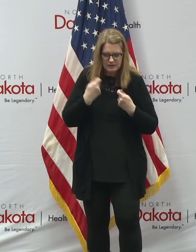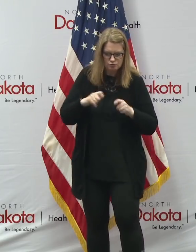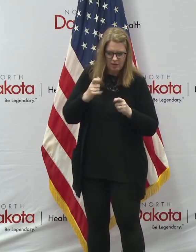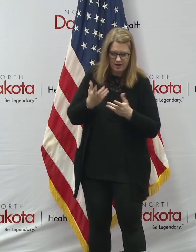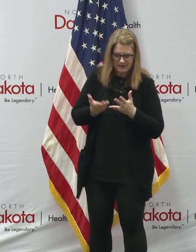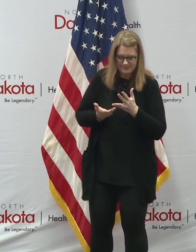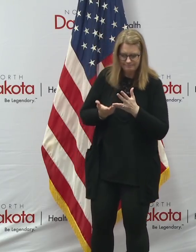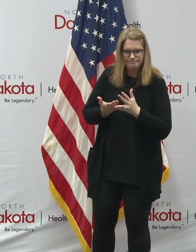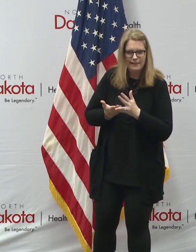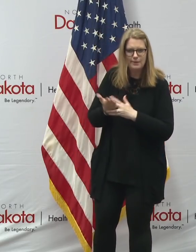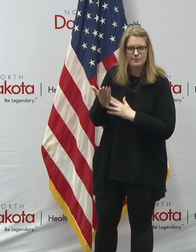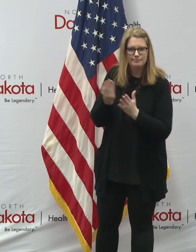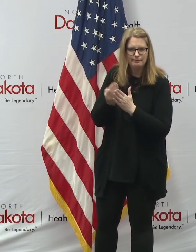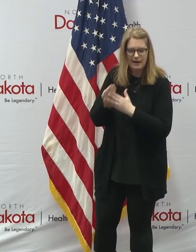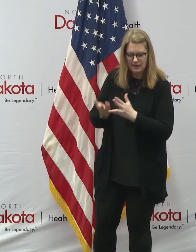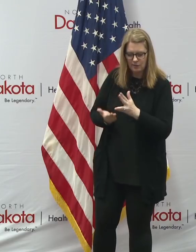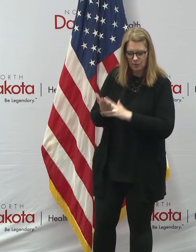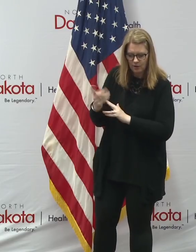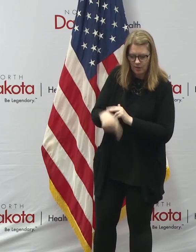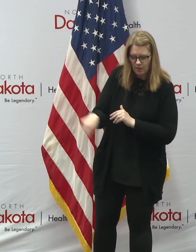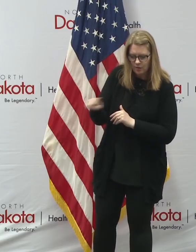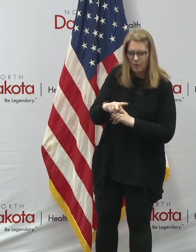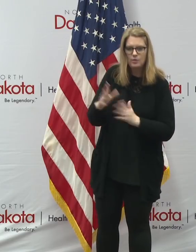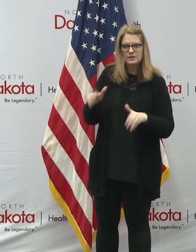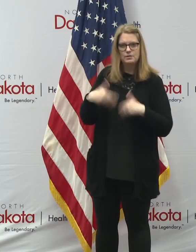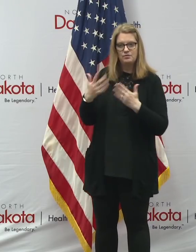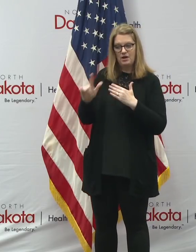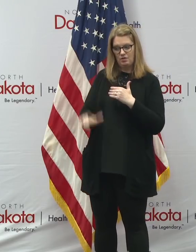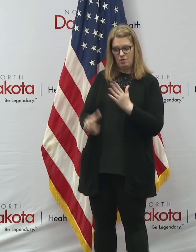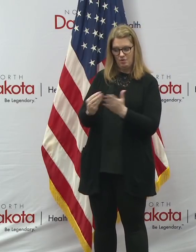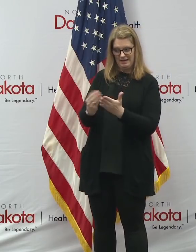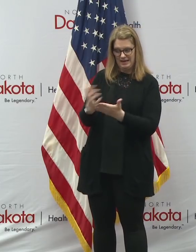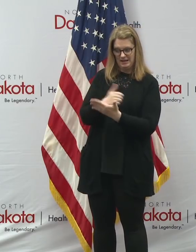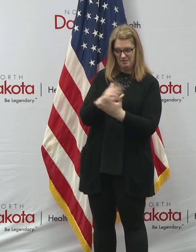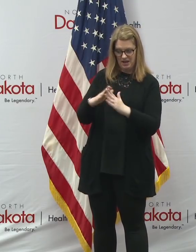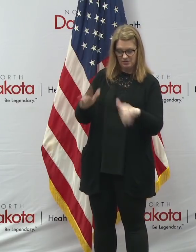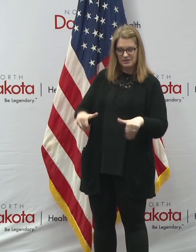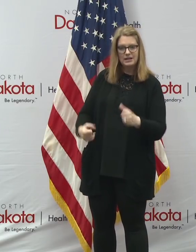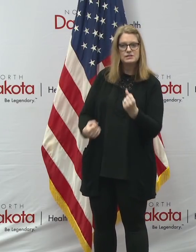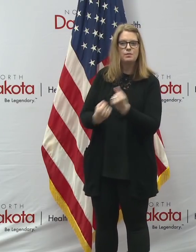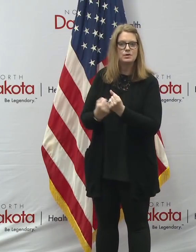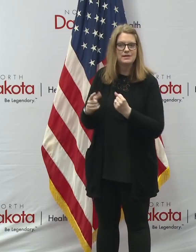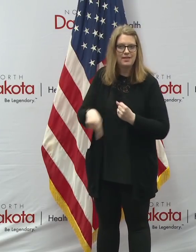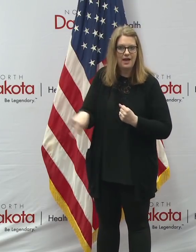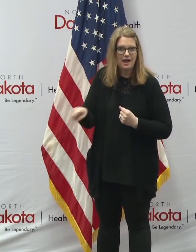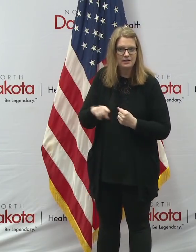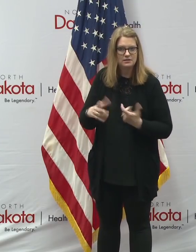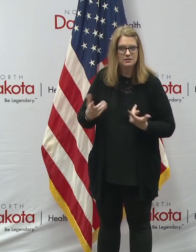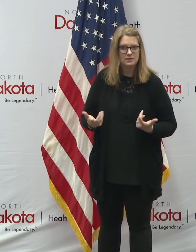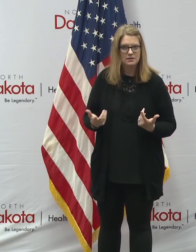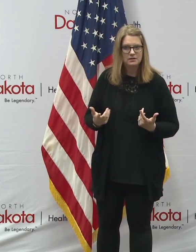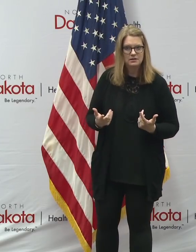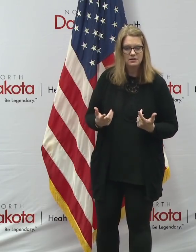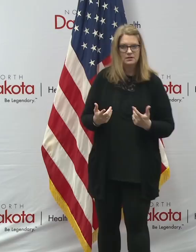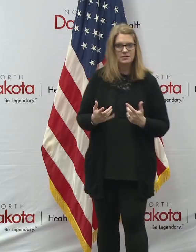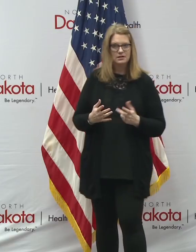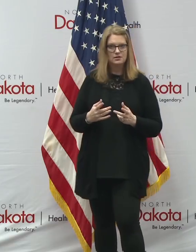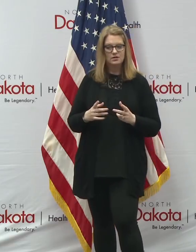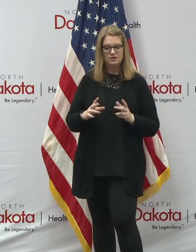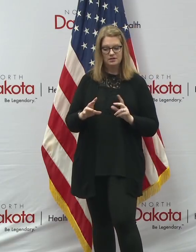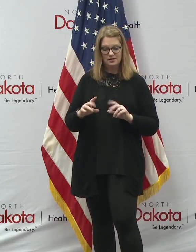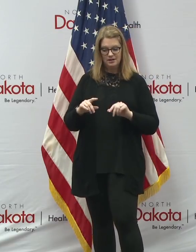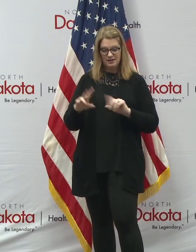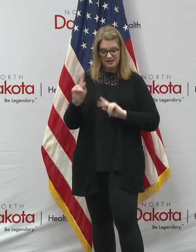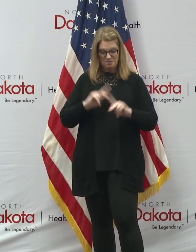supports, uh, people that are in the business of providing low income housing because, you know, where people are going to drop out of the bottom end of the system might